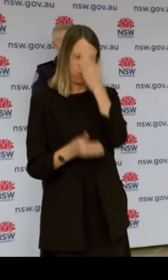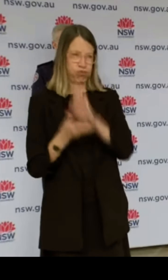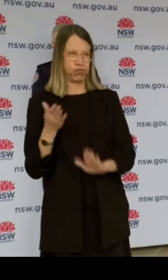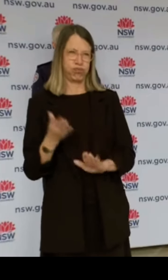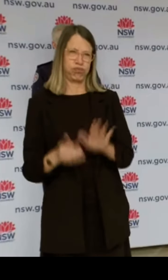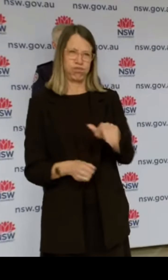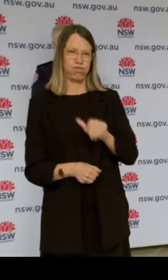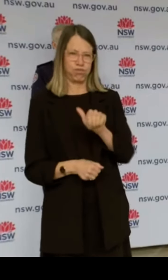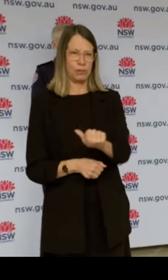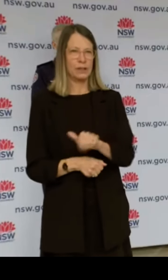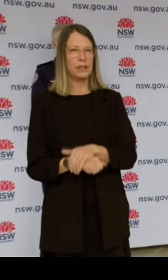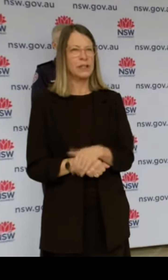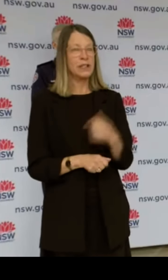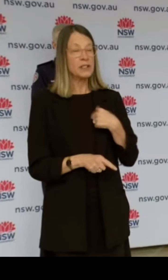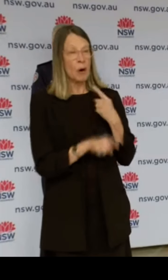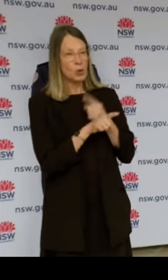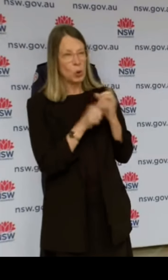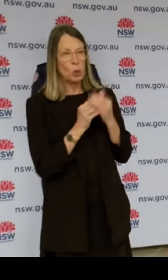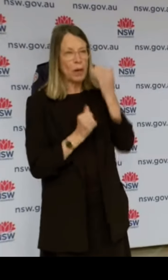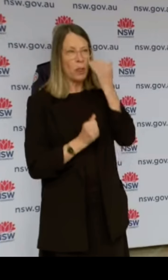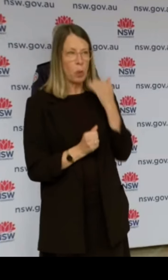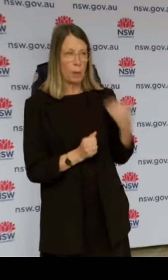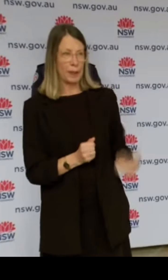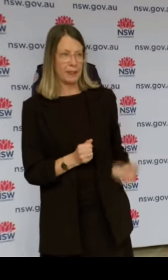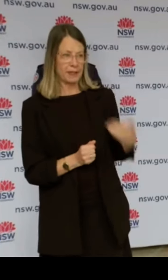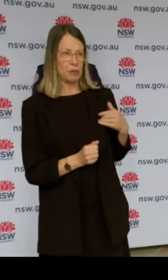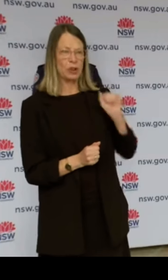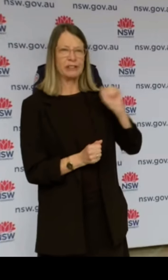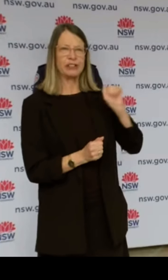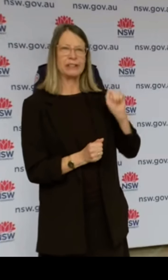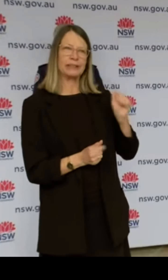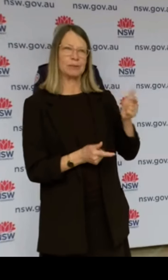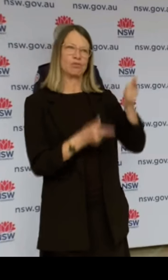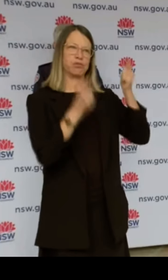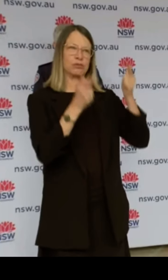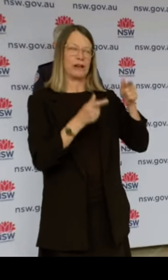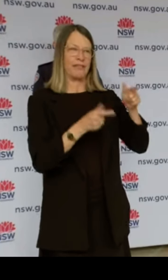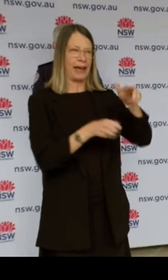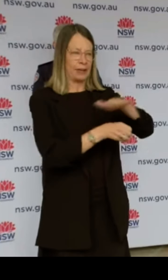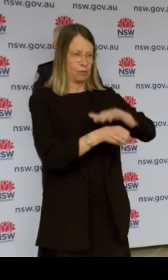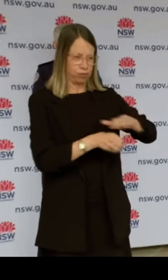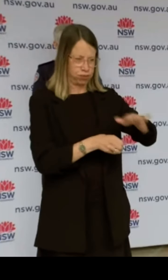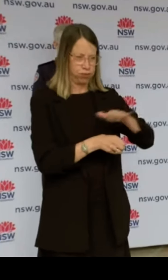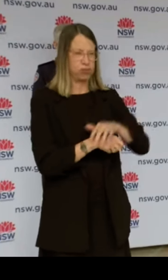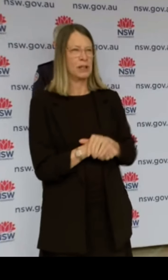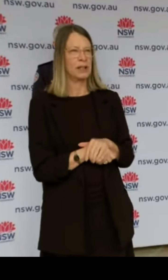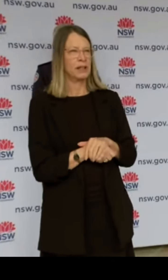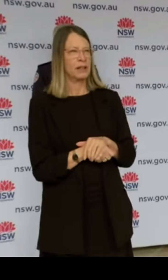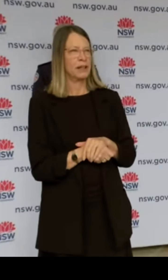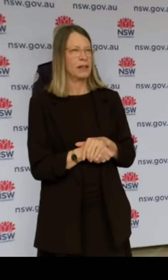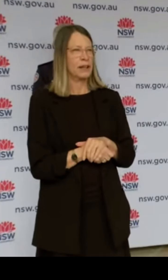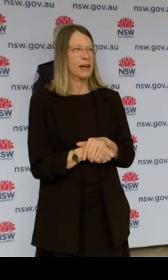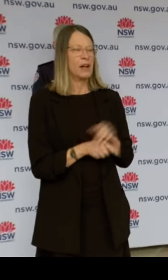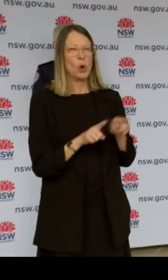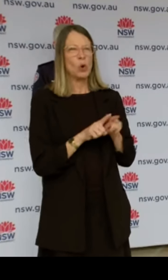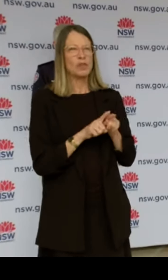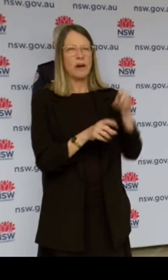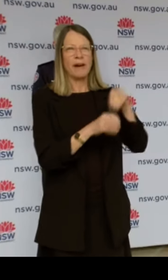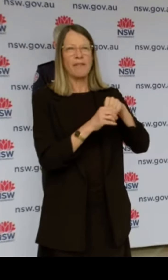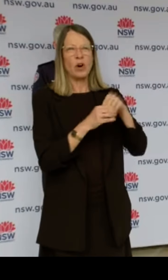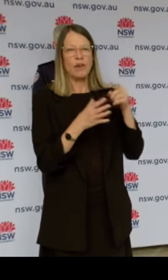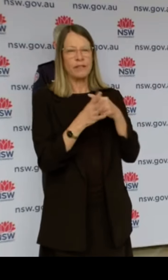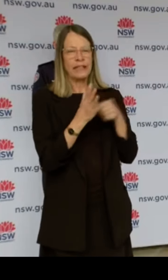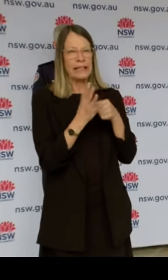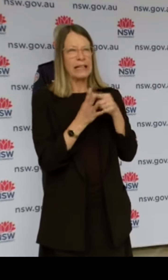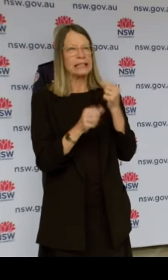who is part of that body she's a director at that body and she's also part of the professional advisory group ATAGI to the federal government